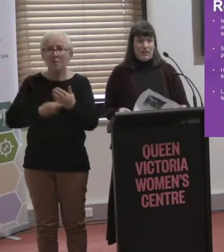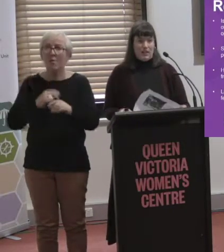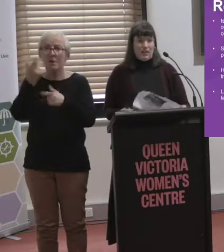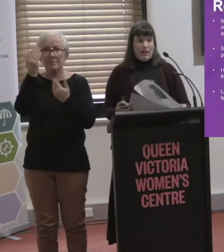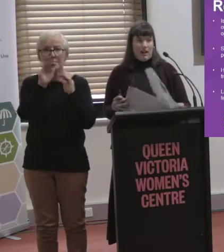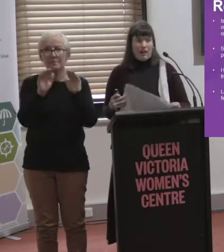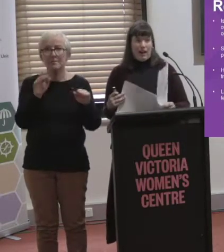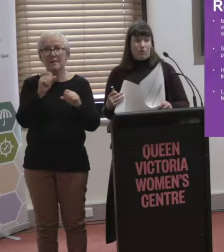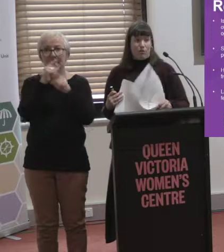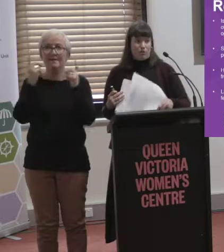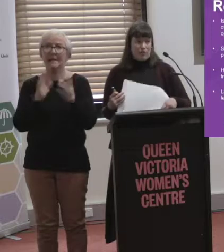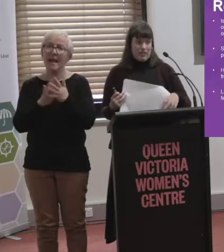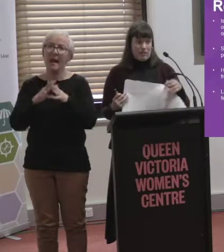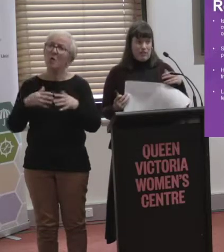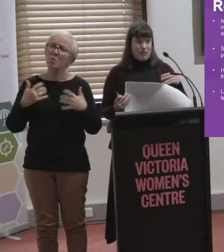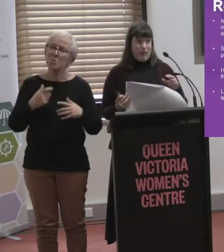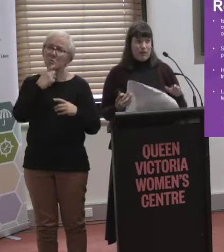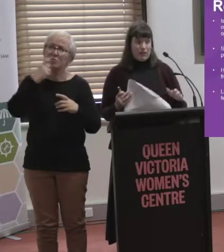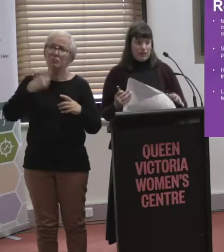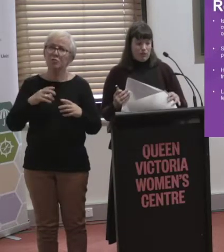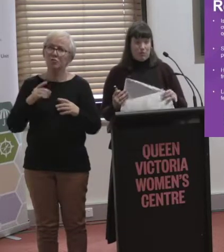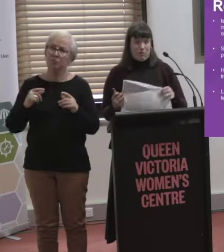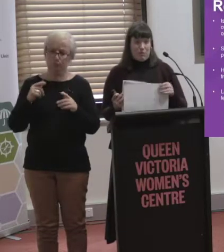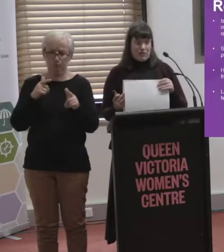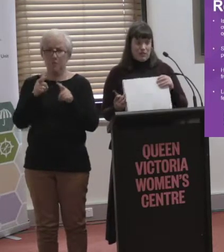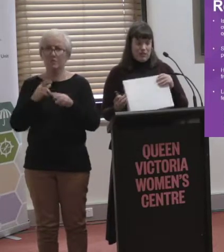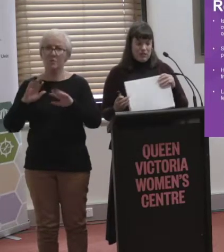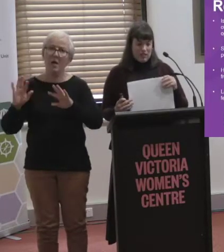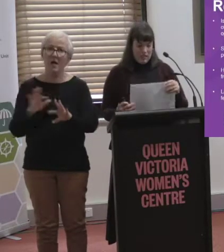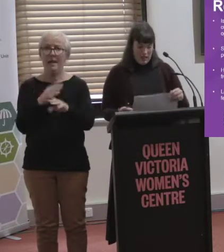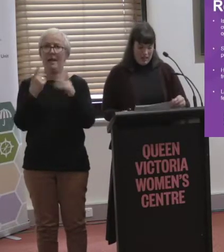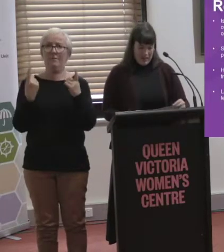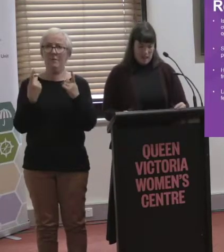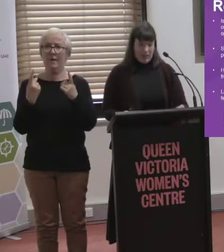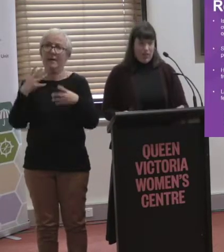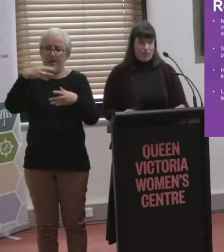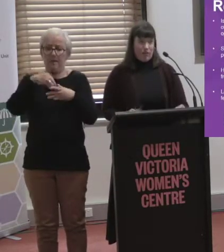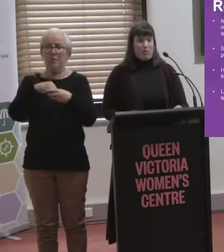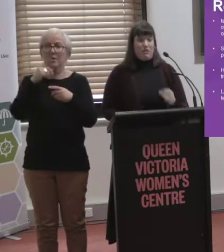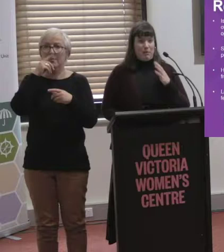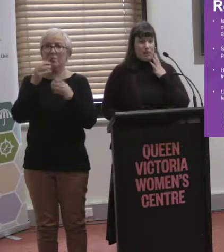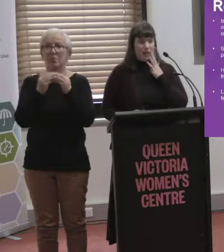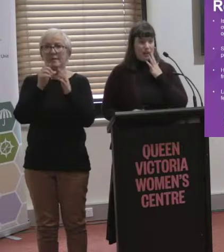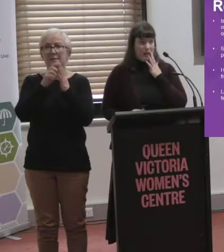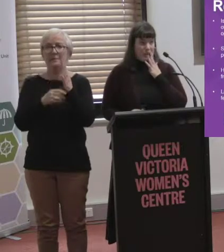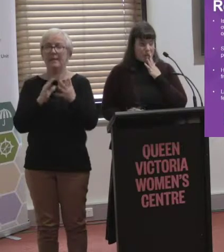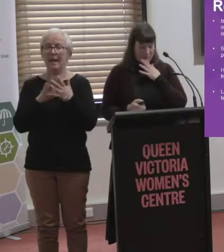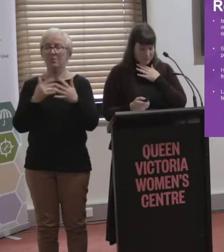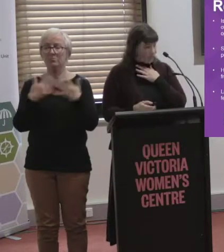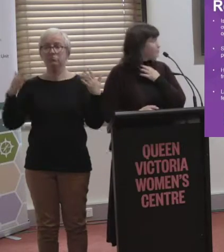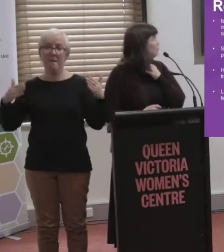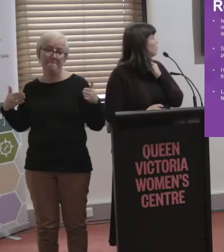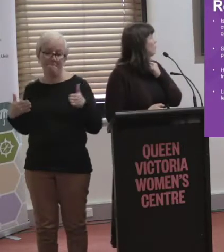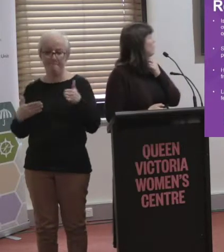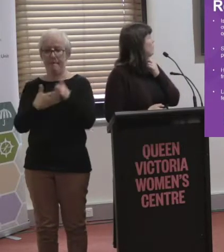understand how crucial transport is for everyone, including people with disabilities and how enormous the barriers are at the moment.